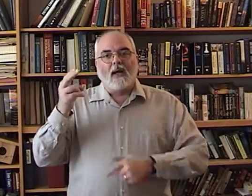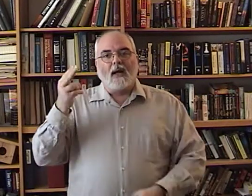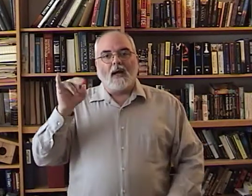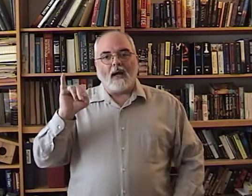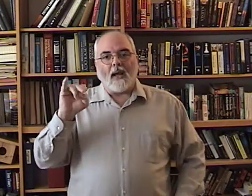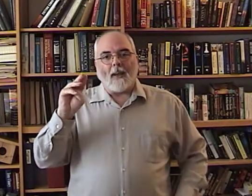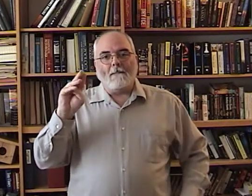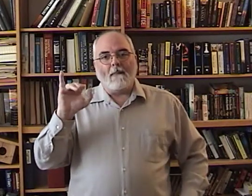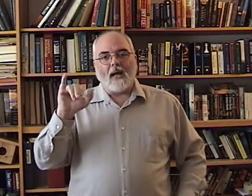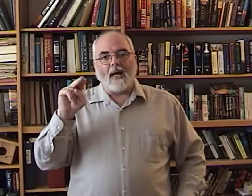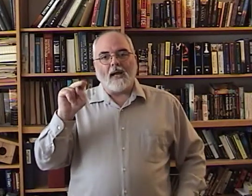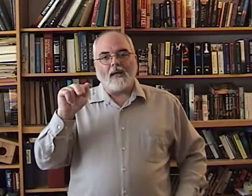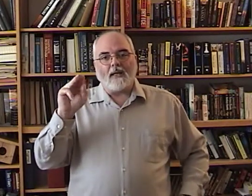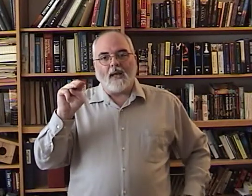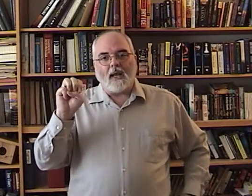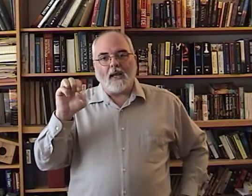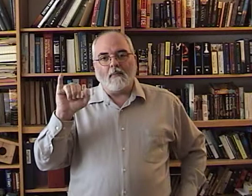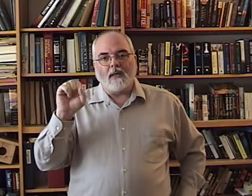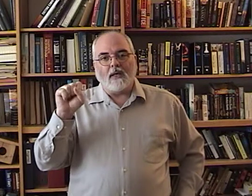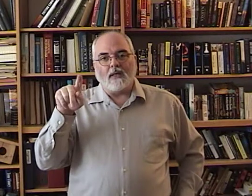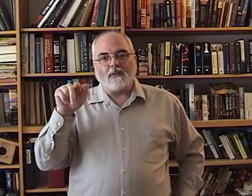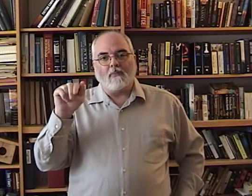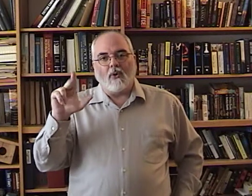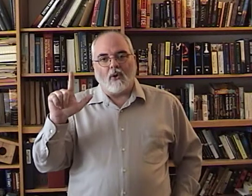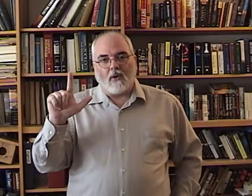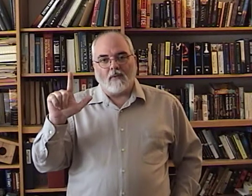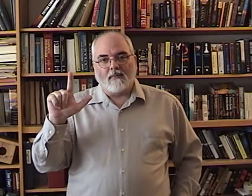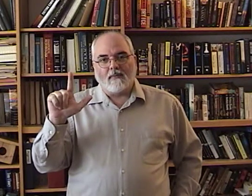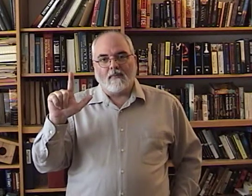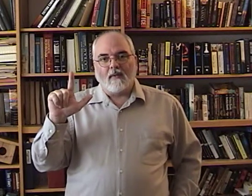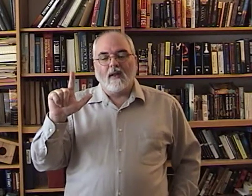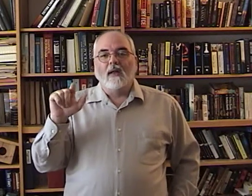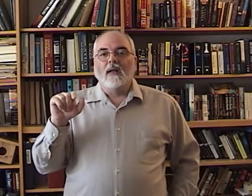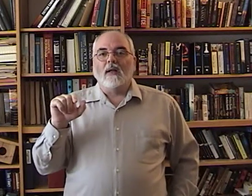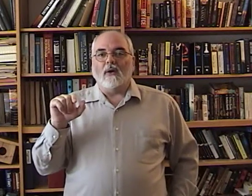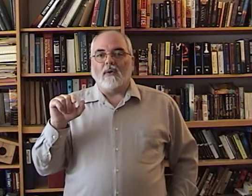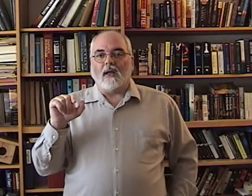Hi, my name is Paul. Okay?